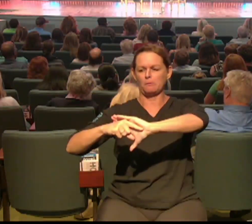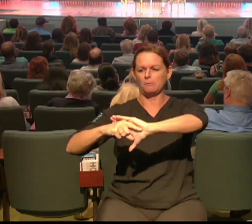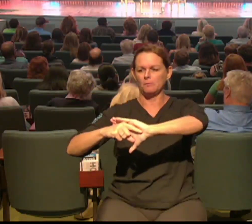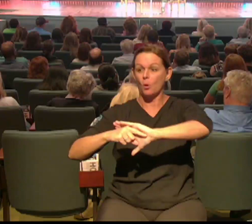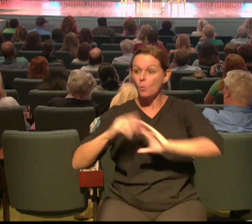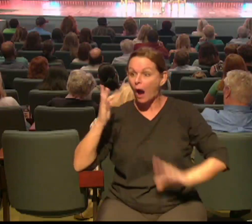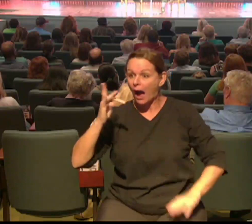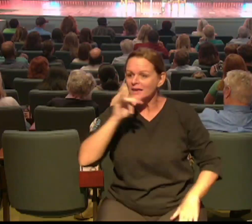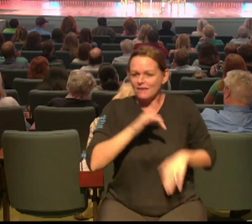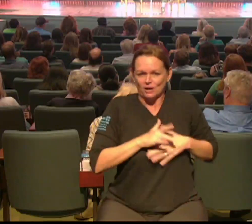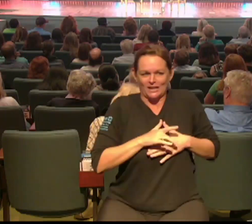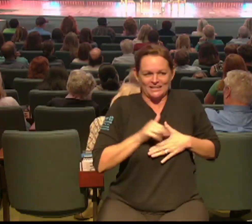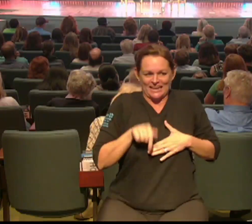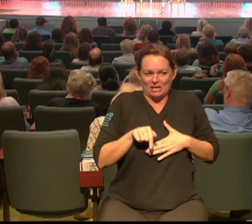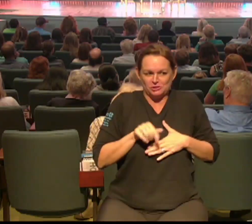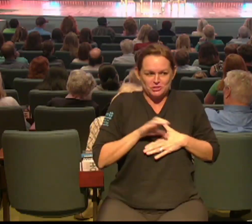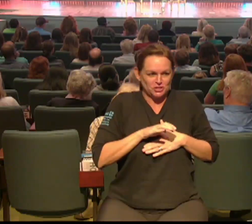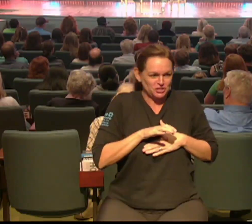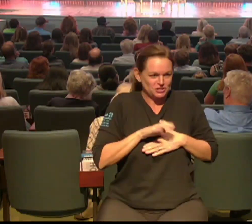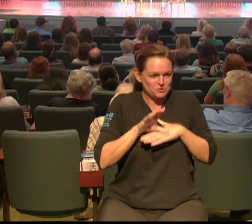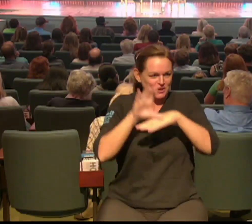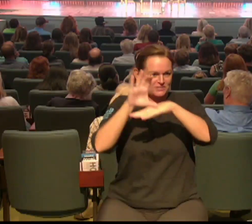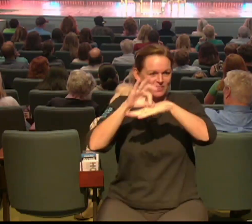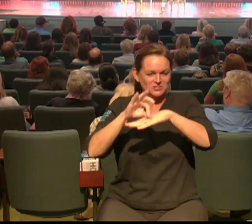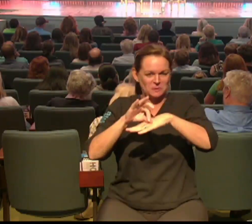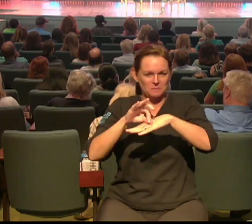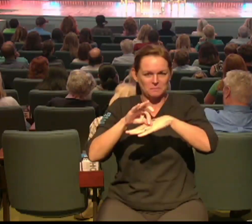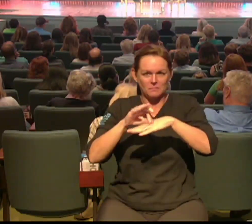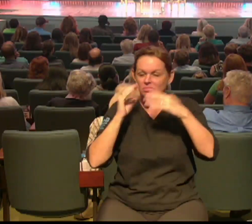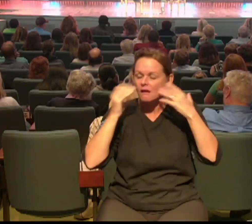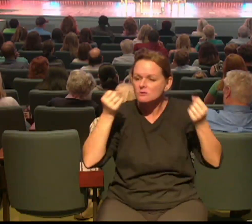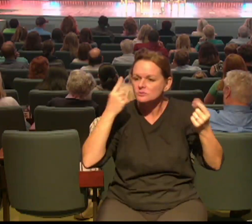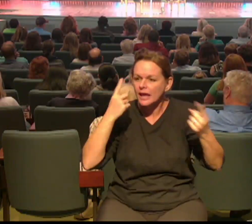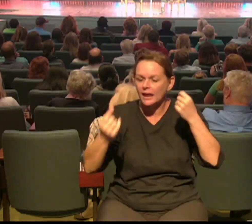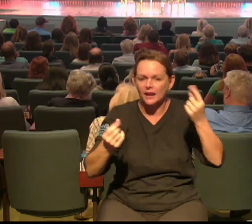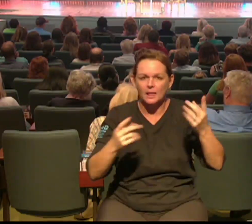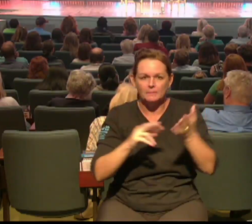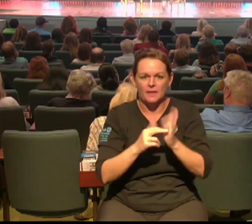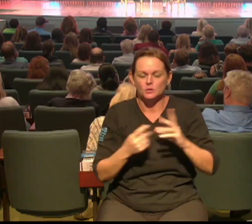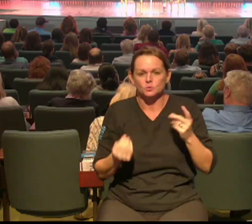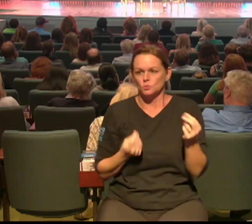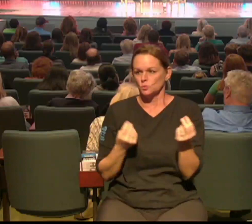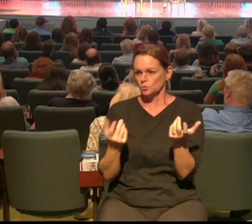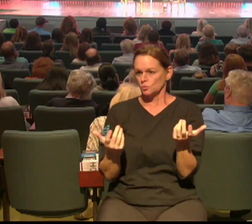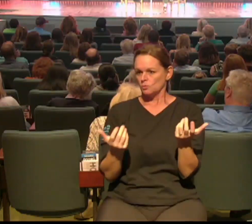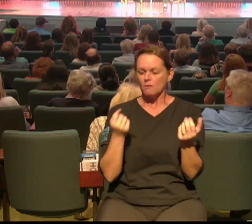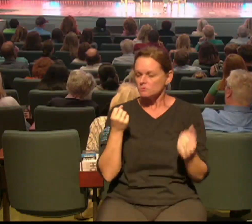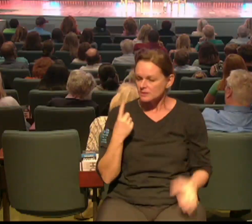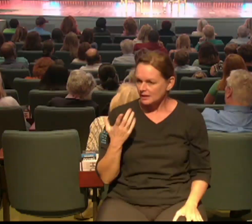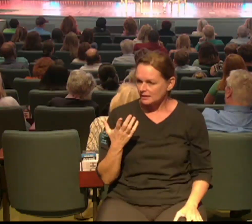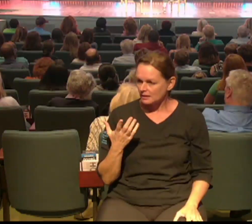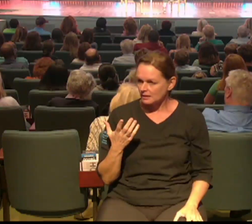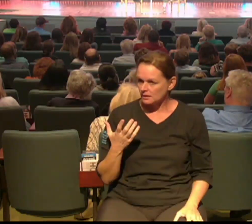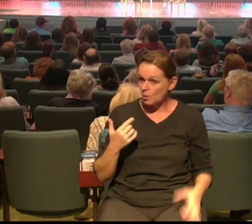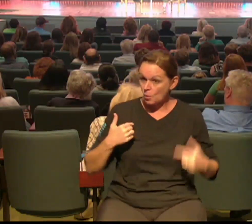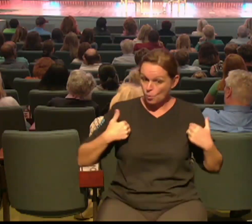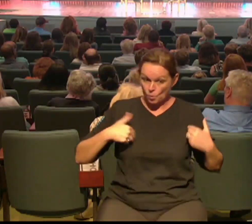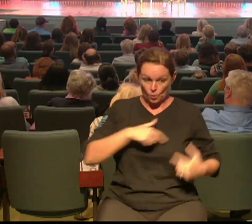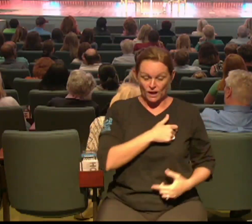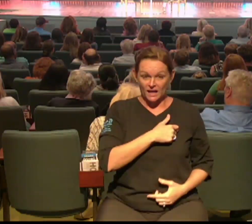right they've never been here so they don't even know right what this is all about and you know sometimes we can get a warped view